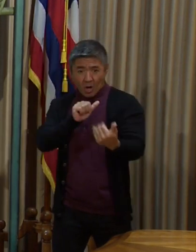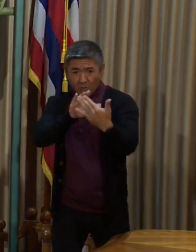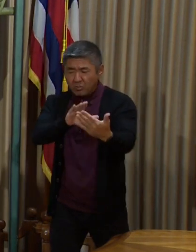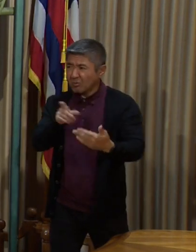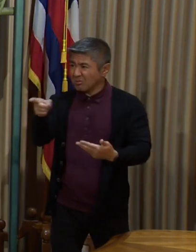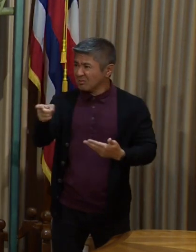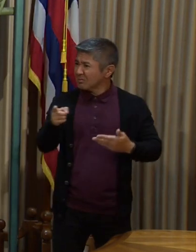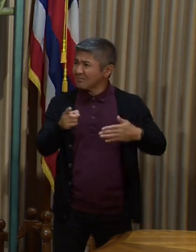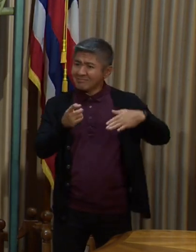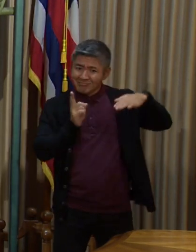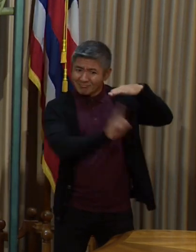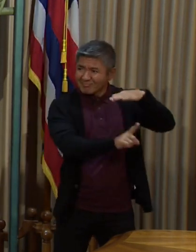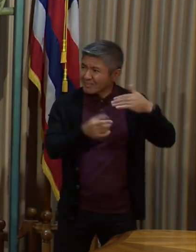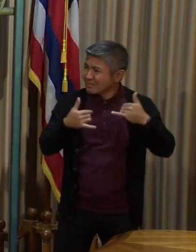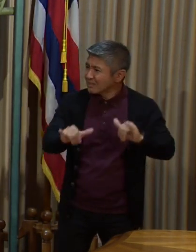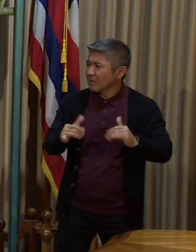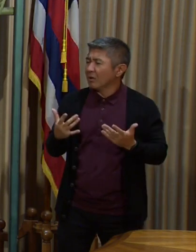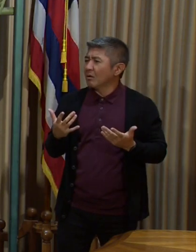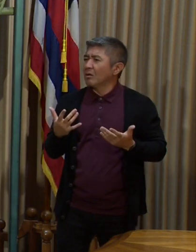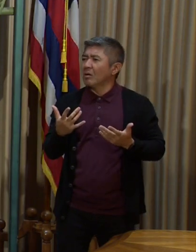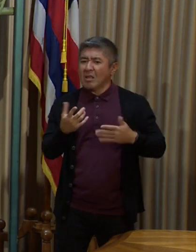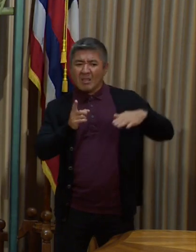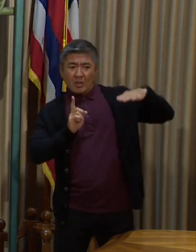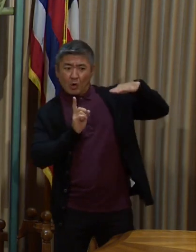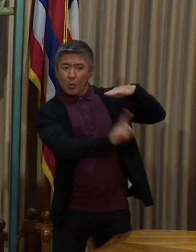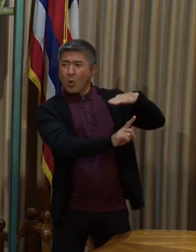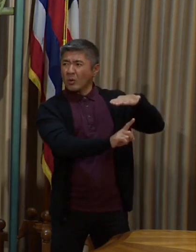on current conditions, when do you think ours could end?